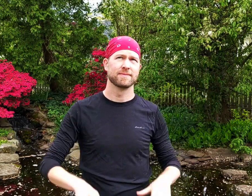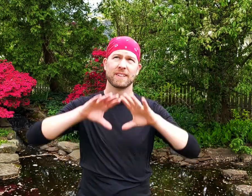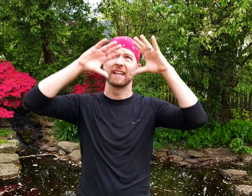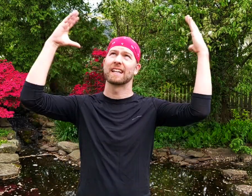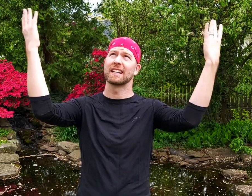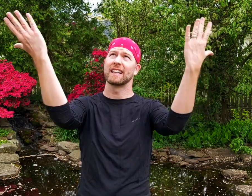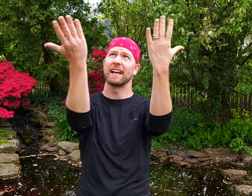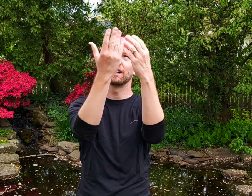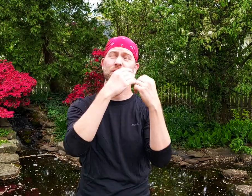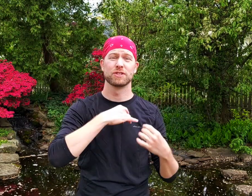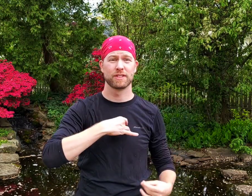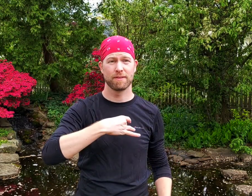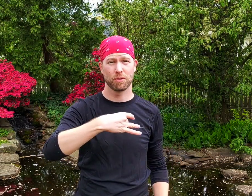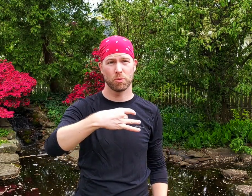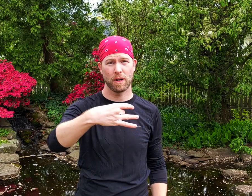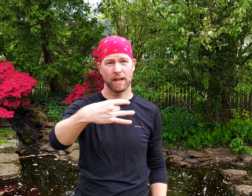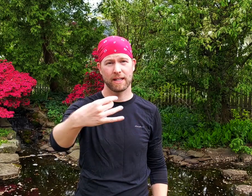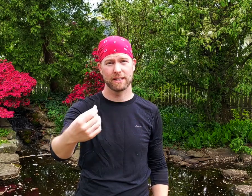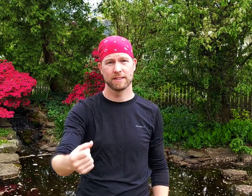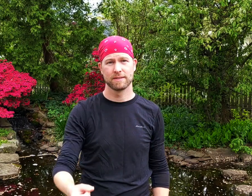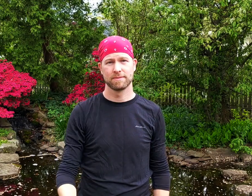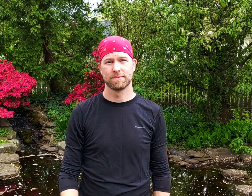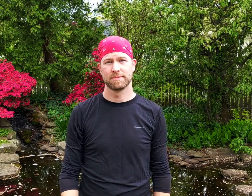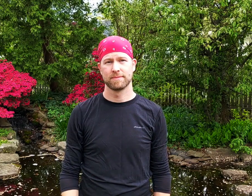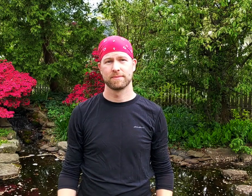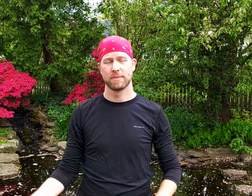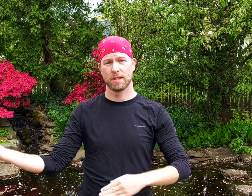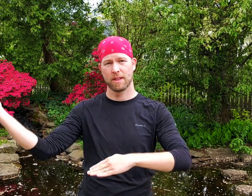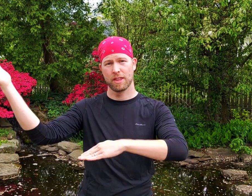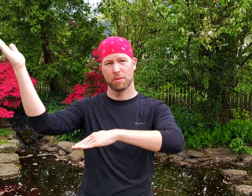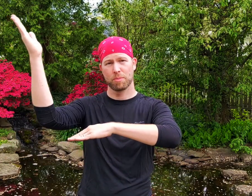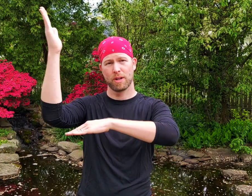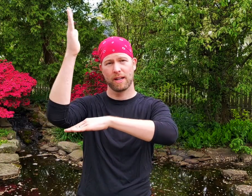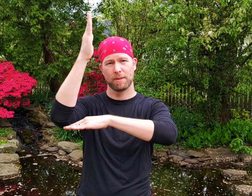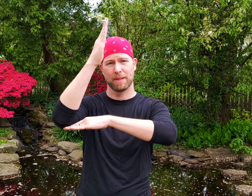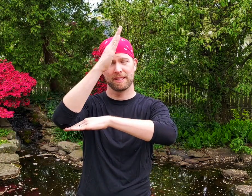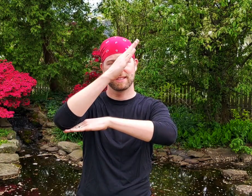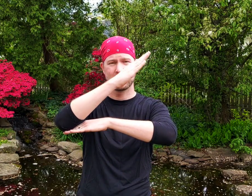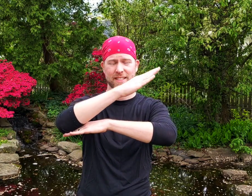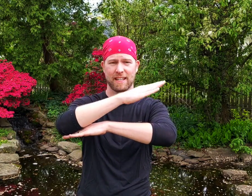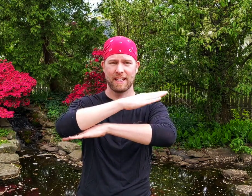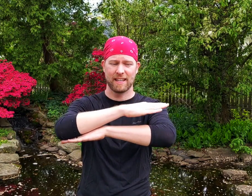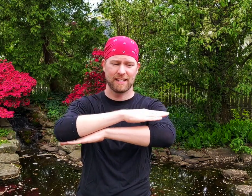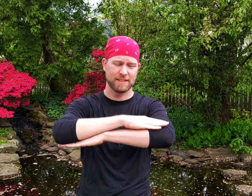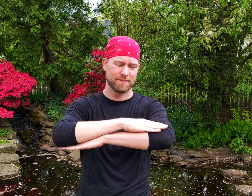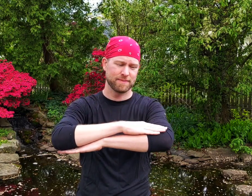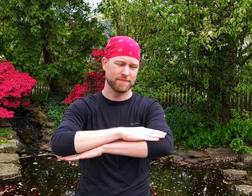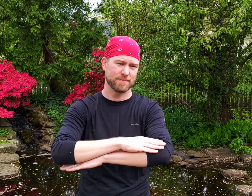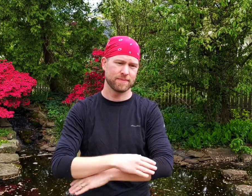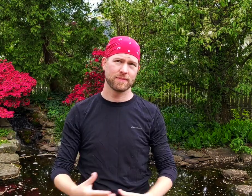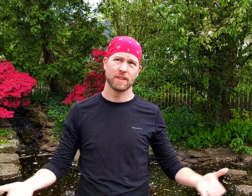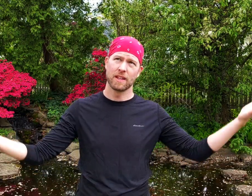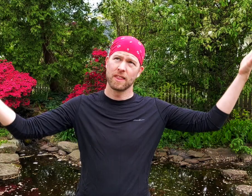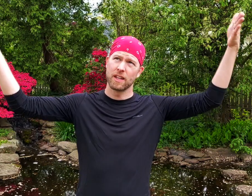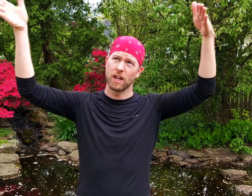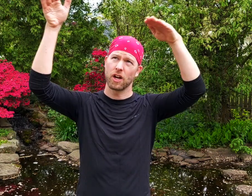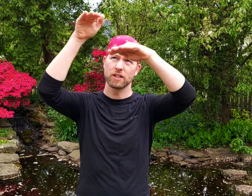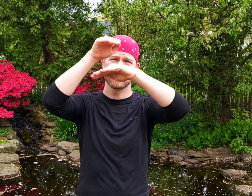and clouds of white, the bright blessed day, the dark